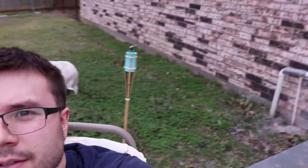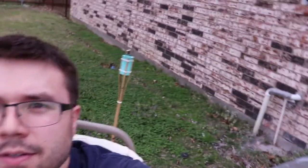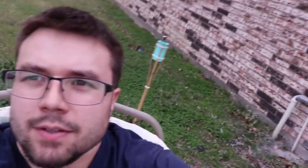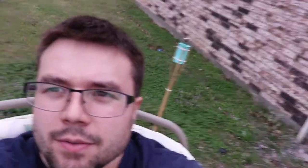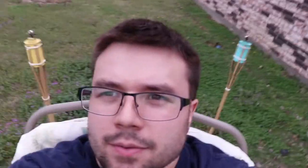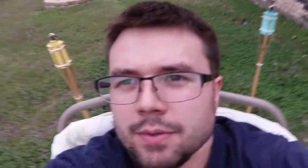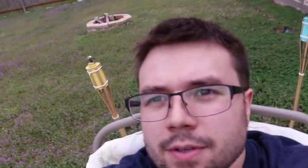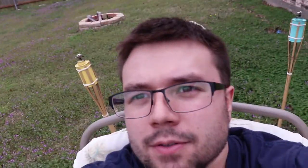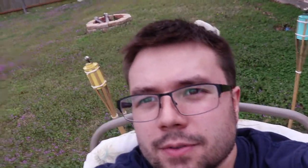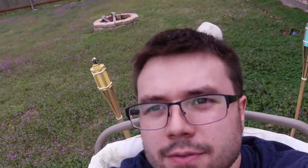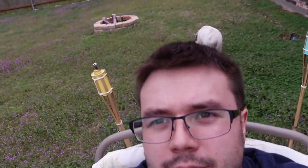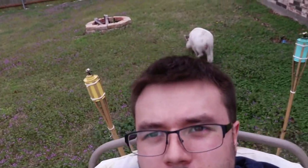where you going?